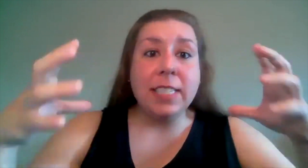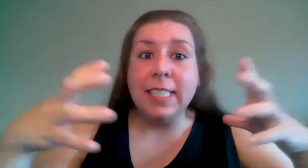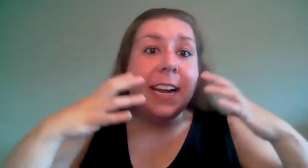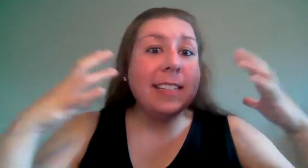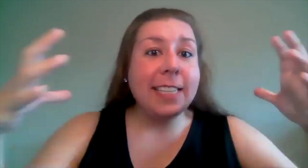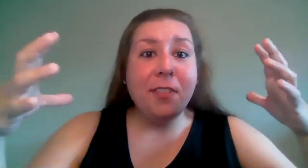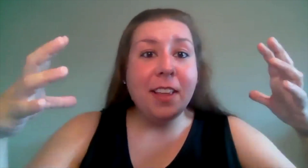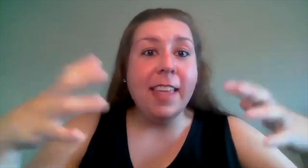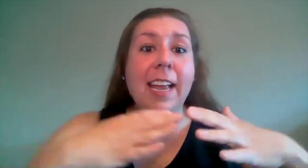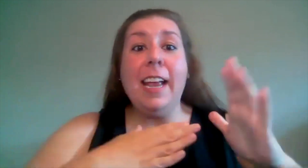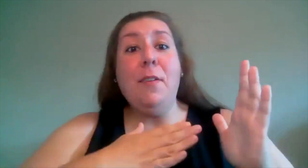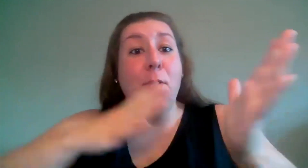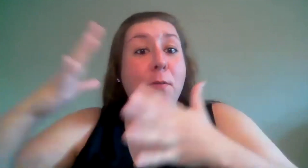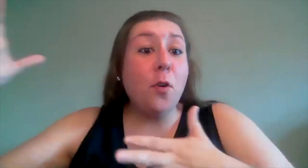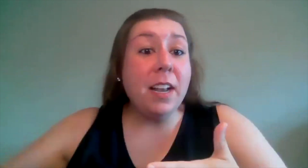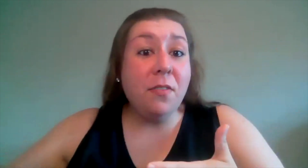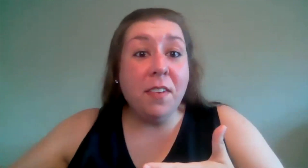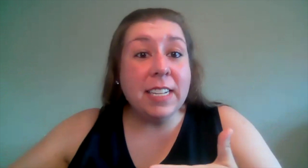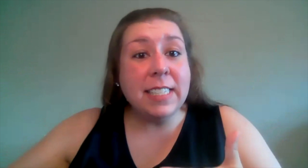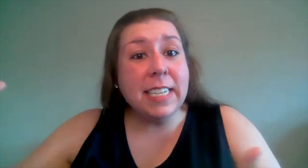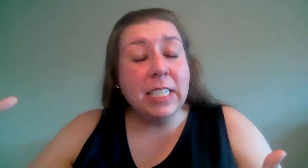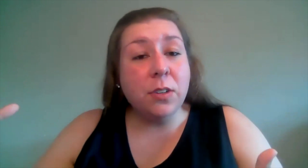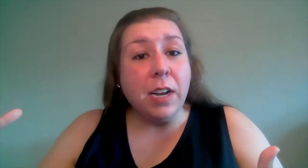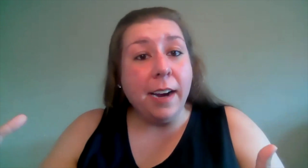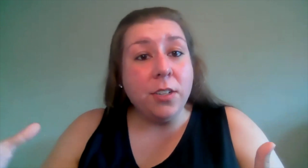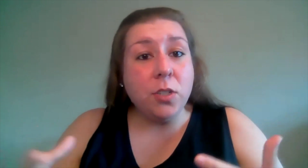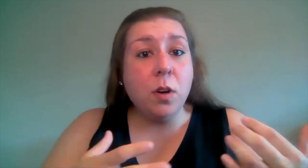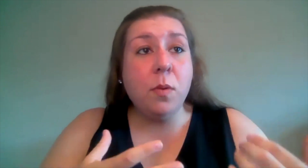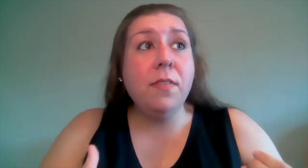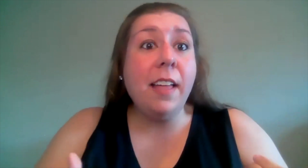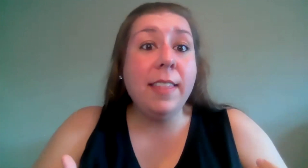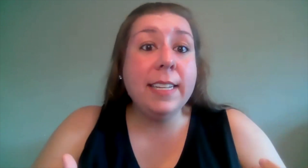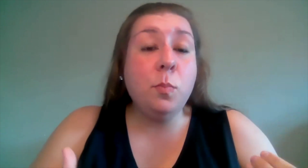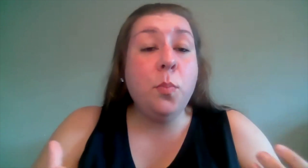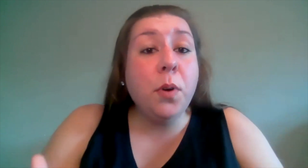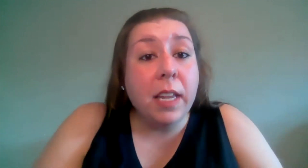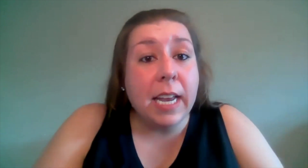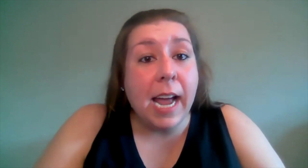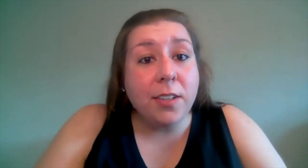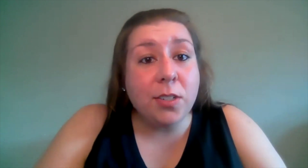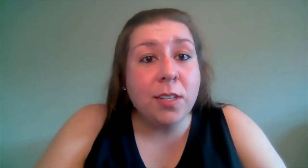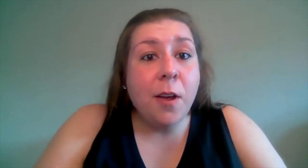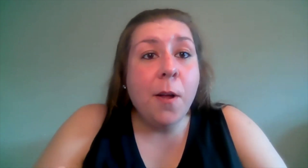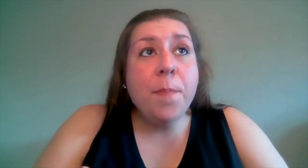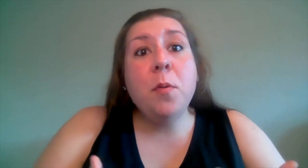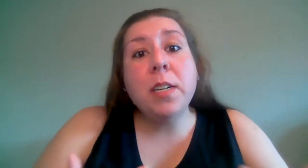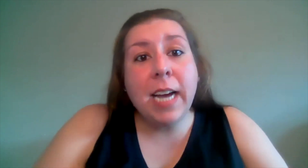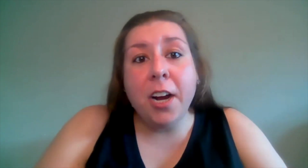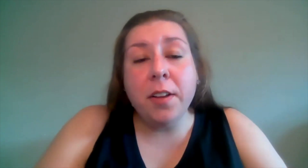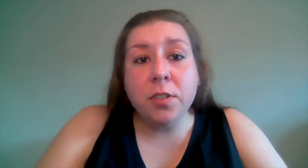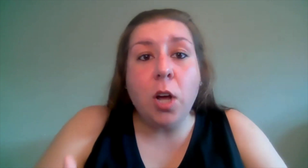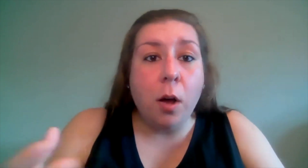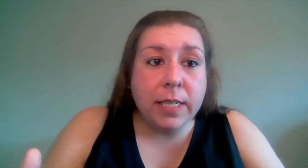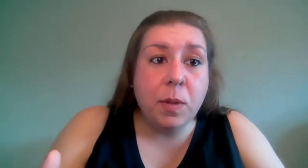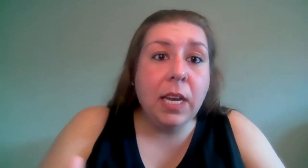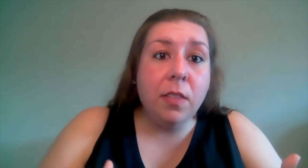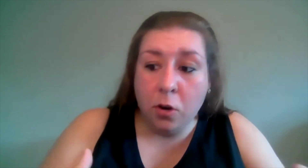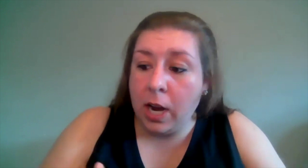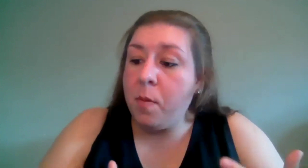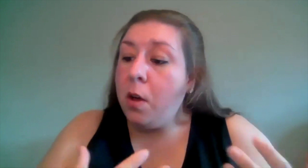and sex and everything for 40 to 50 to 60 year old actors where we've got these brilliant actors who are tired of just always being the grandma